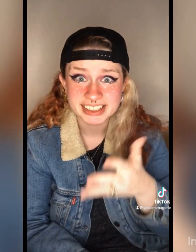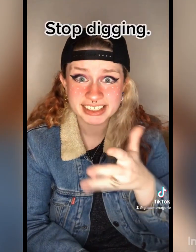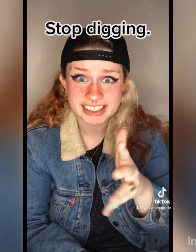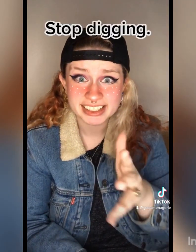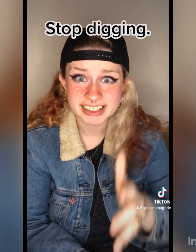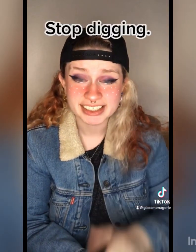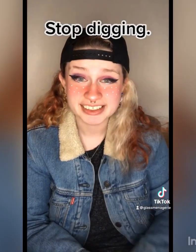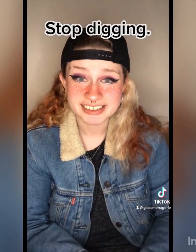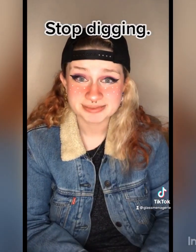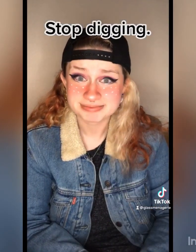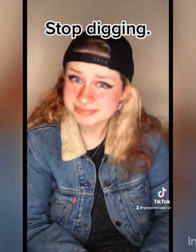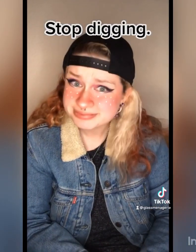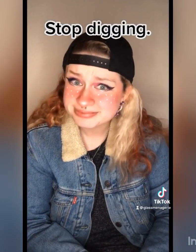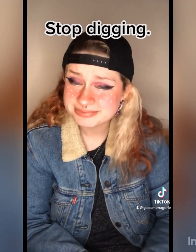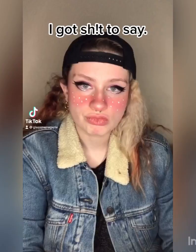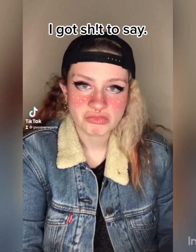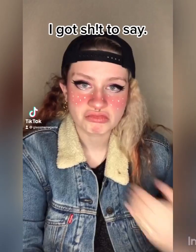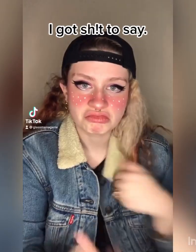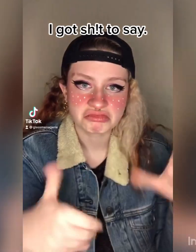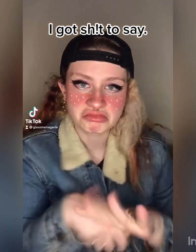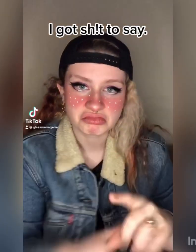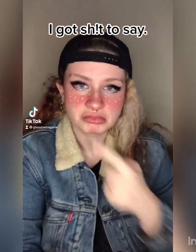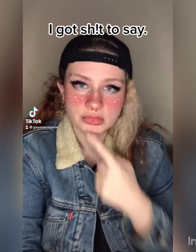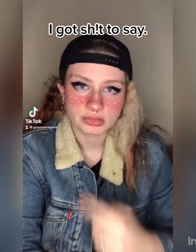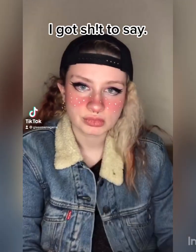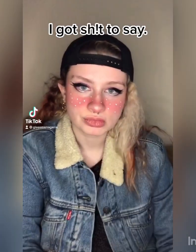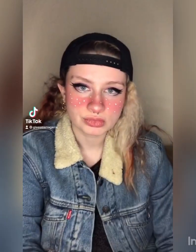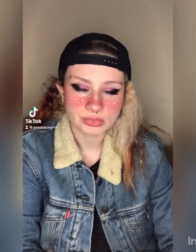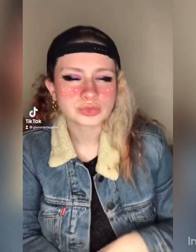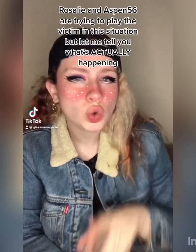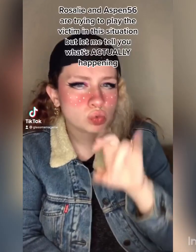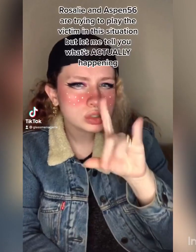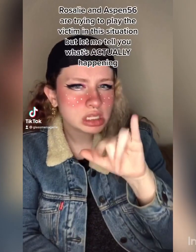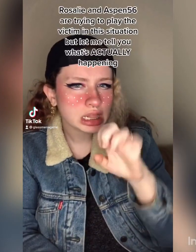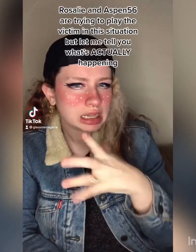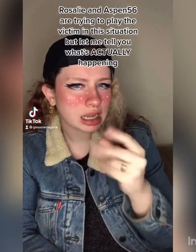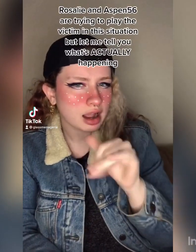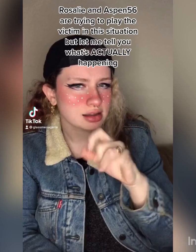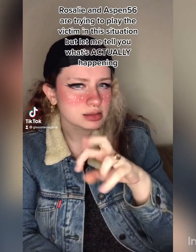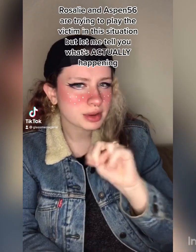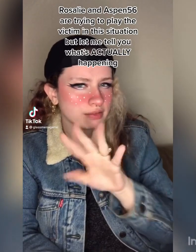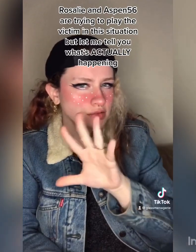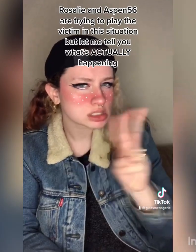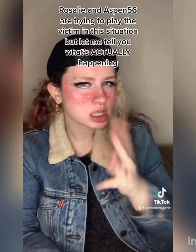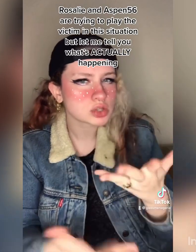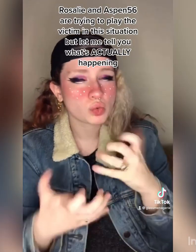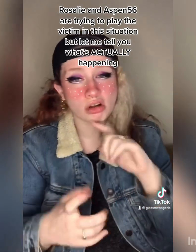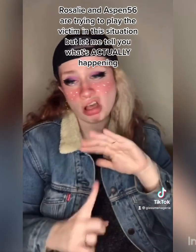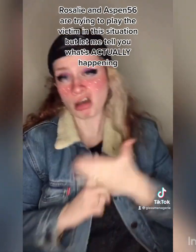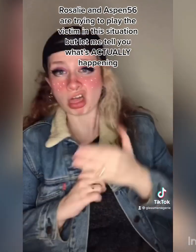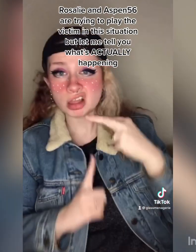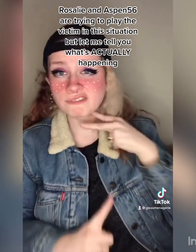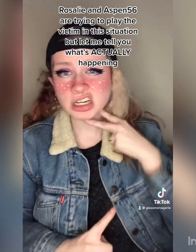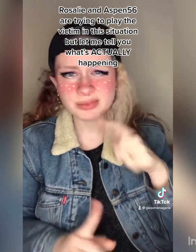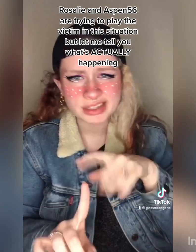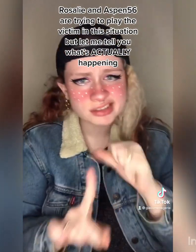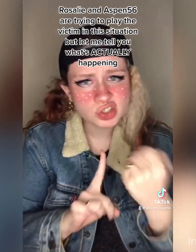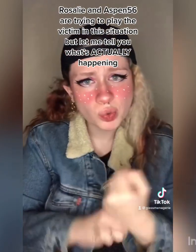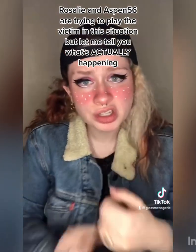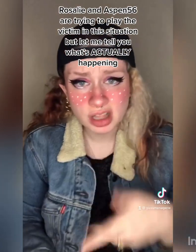Stop digging. I got shit to say. Rosalie and Aspen 56 are trying to play the victim of